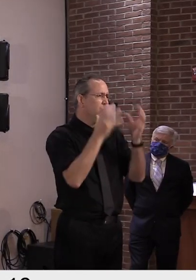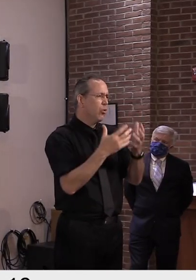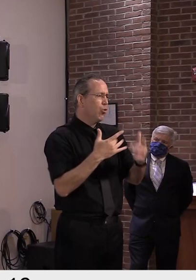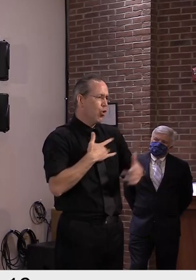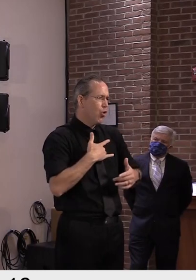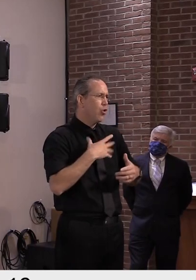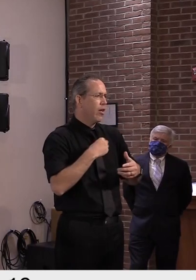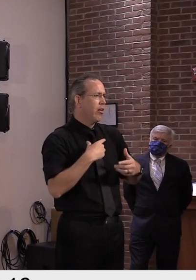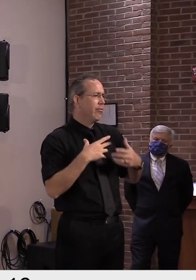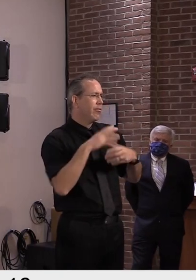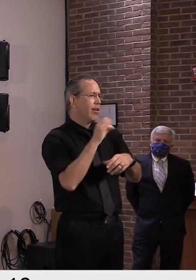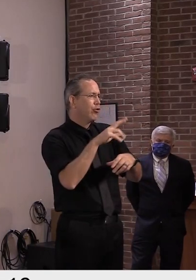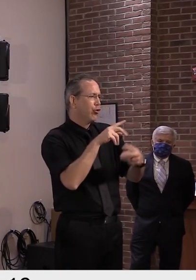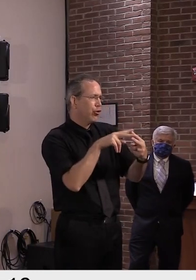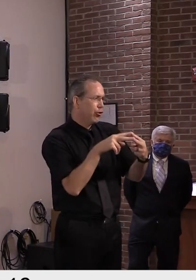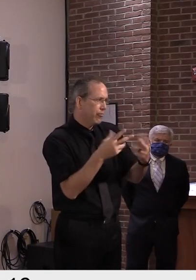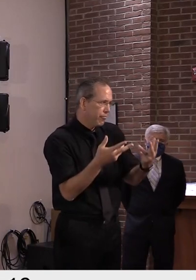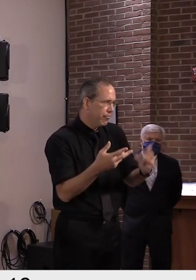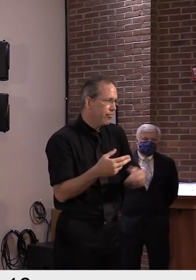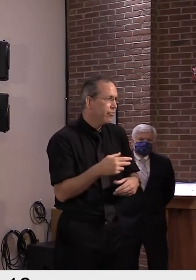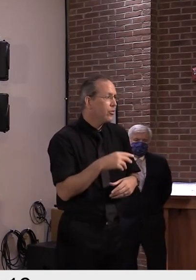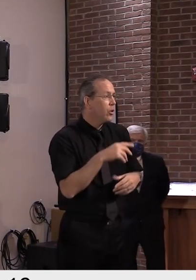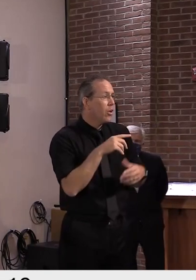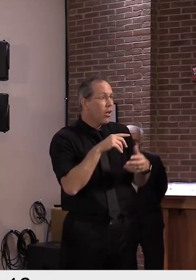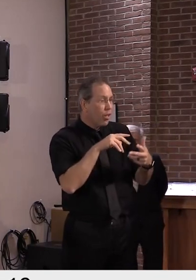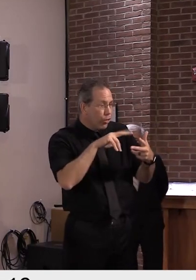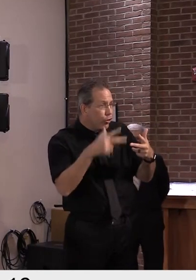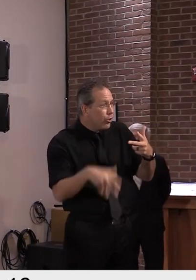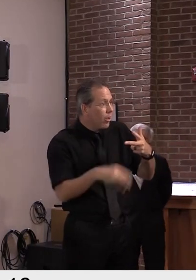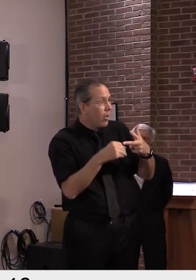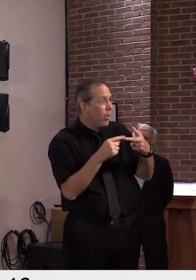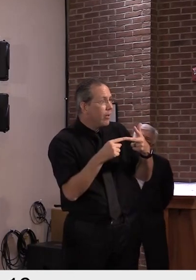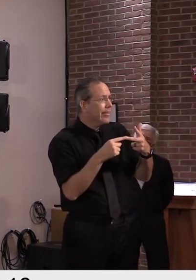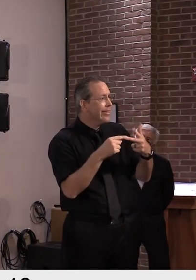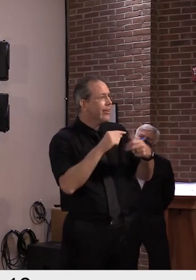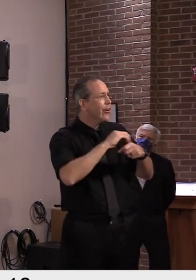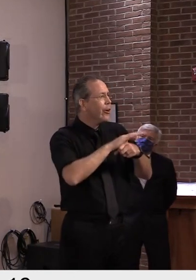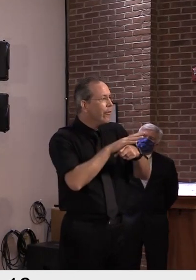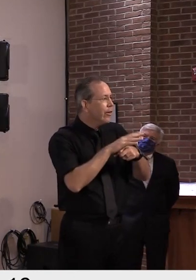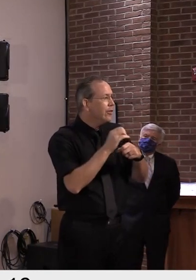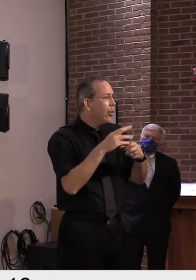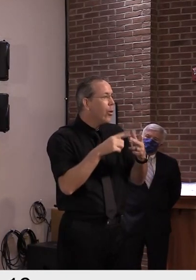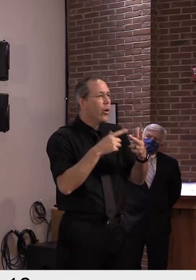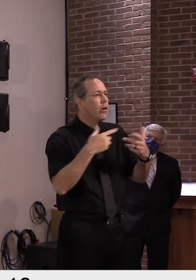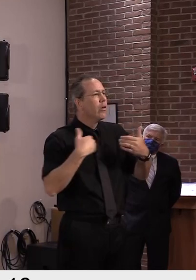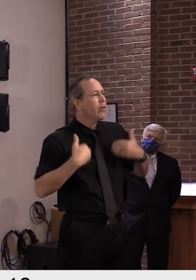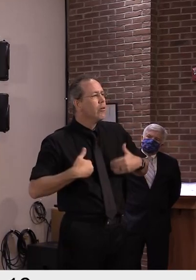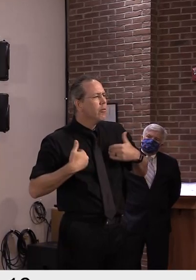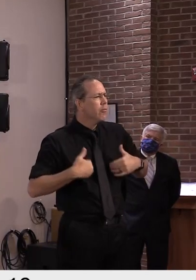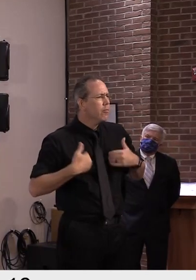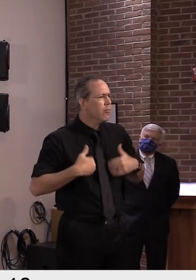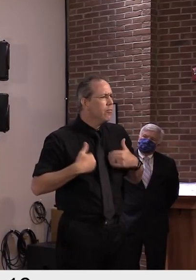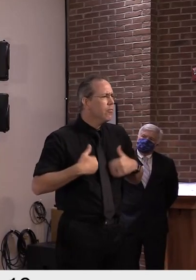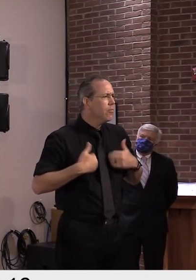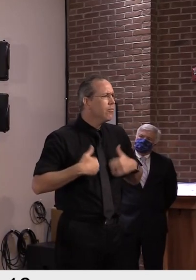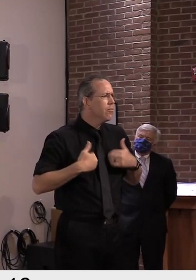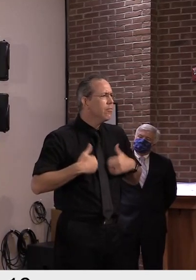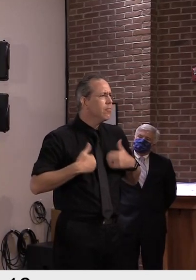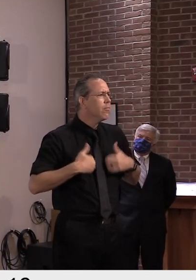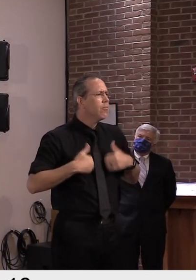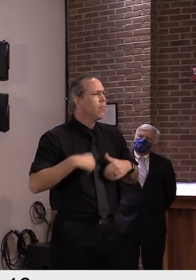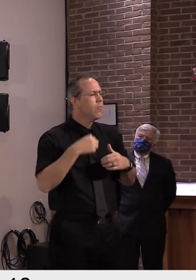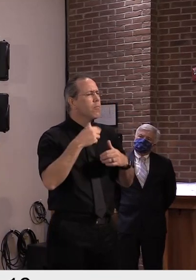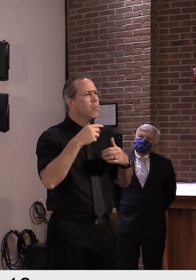is always unfortunately a common cause of death, especially in the most frail in our population. It's the kind of added